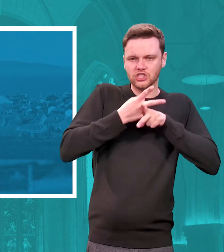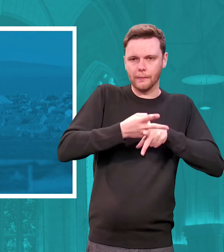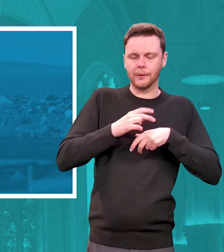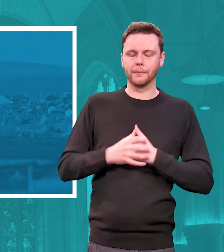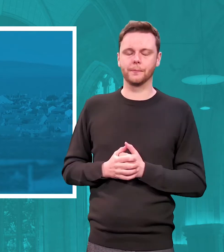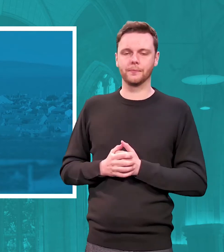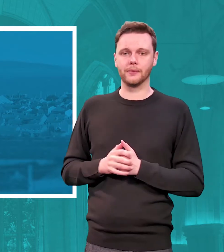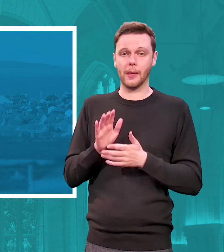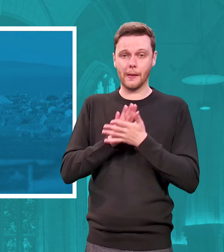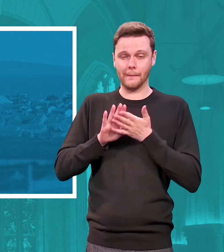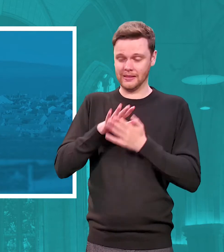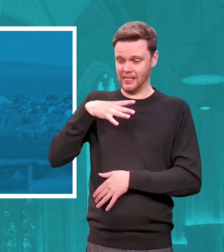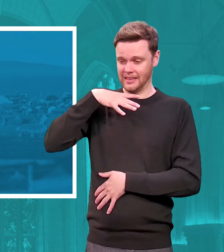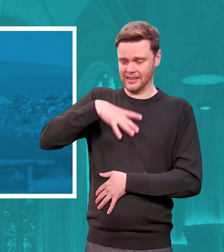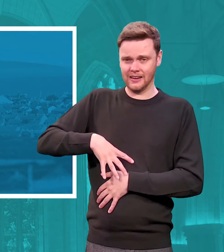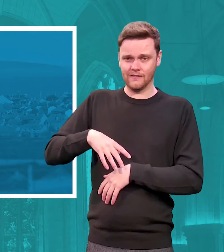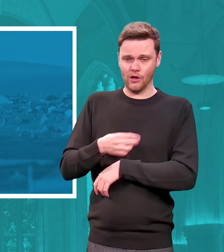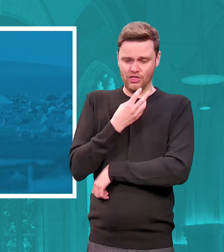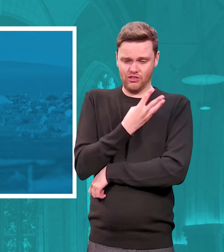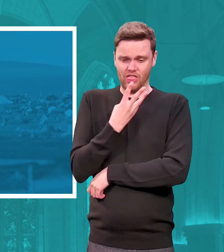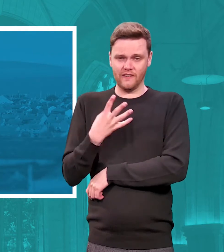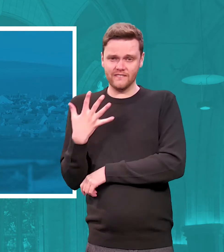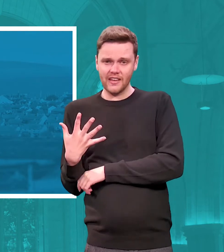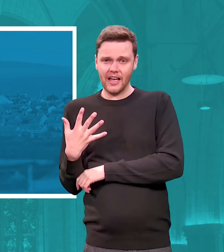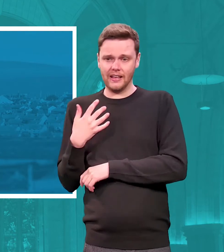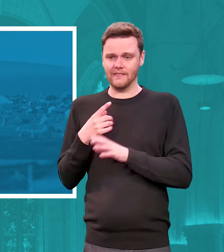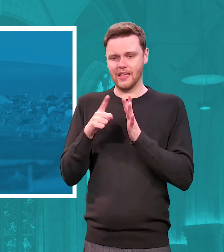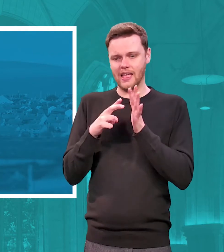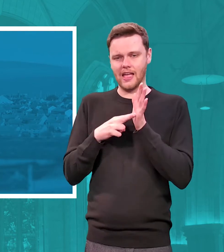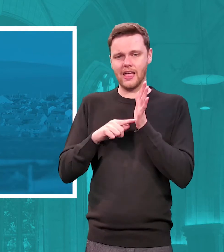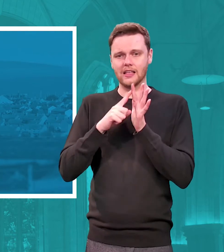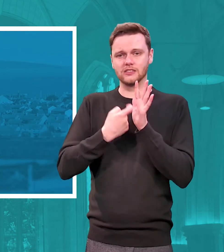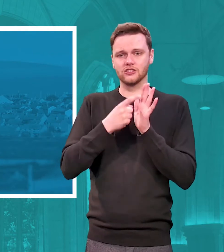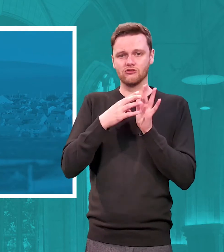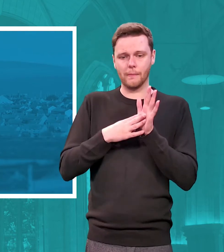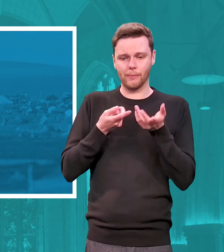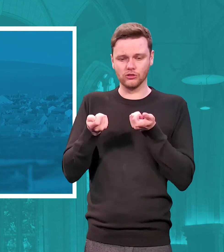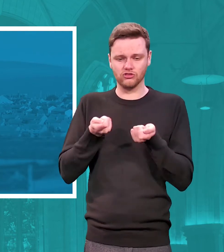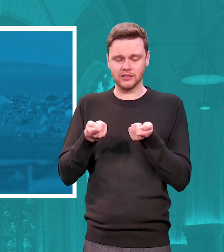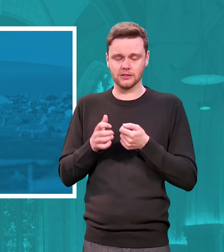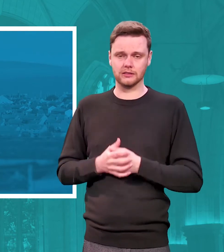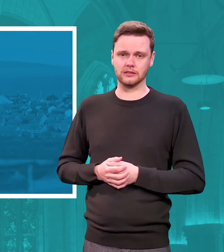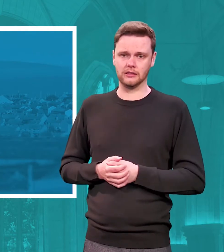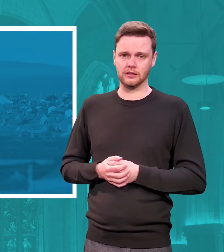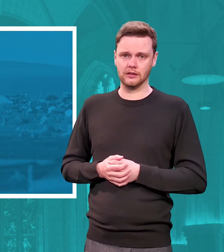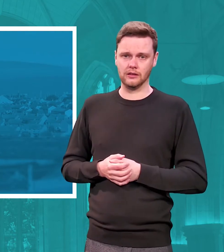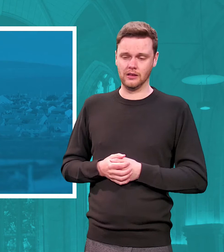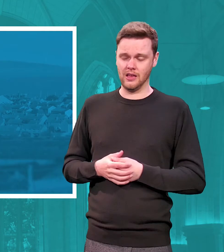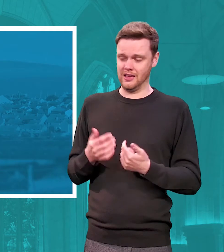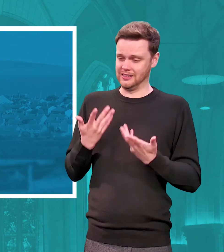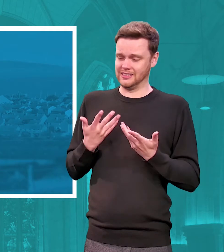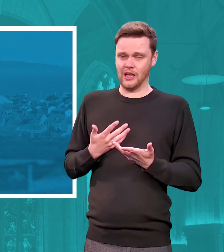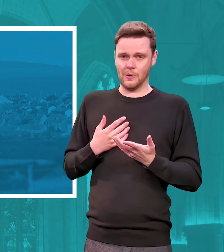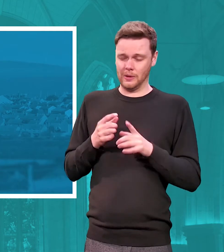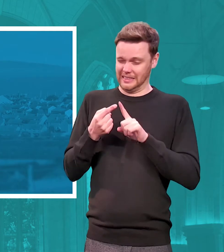therefore the need for 335 interim moderators we are at breaking point